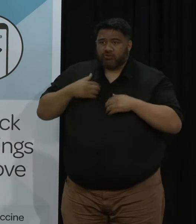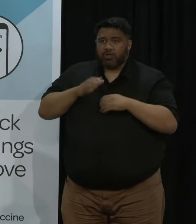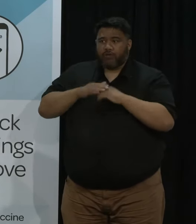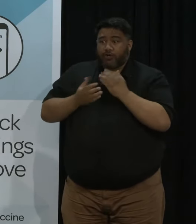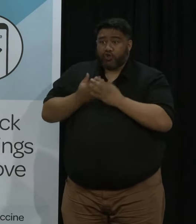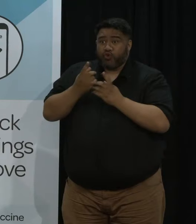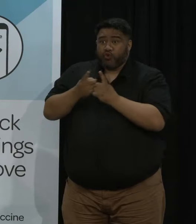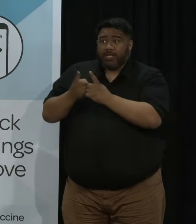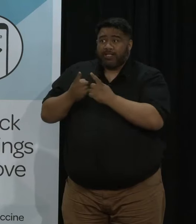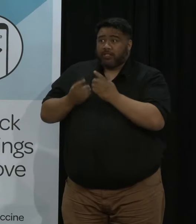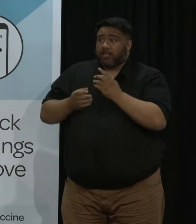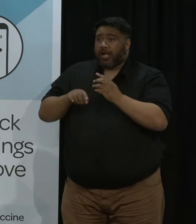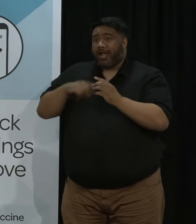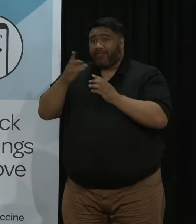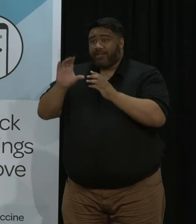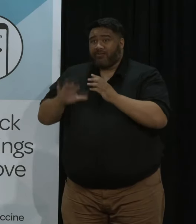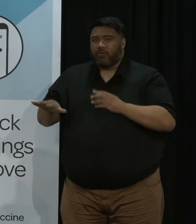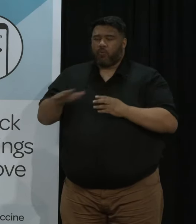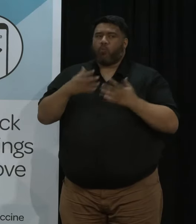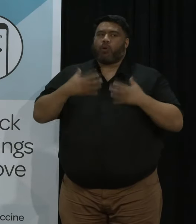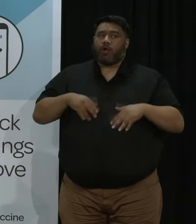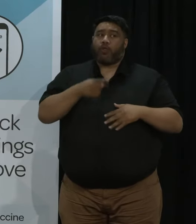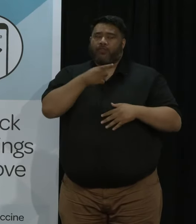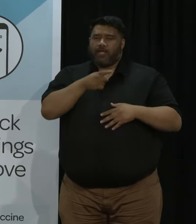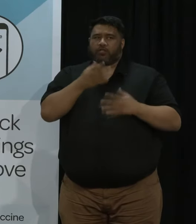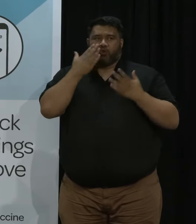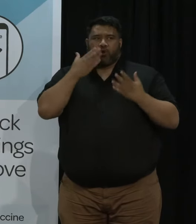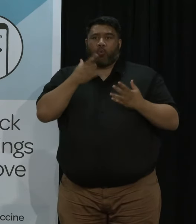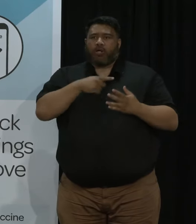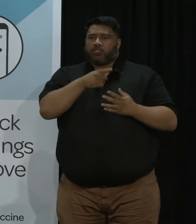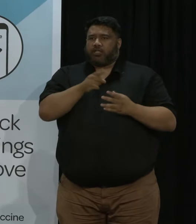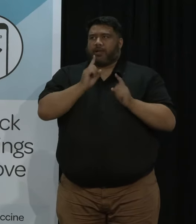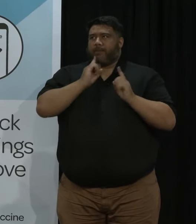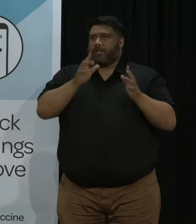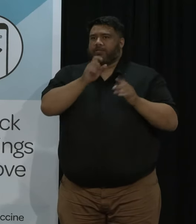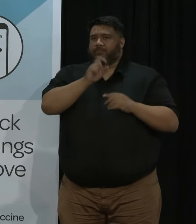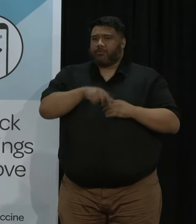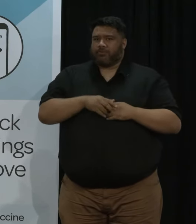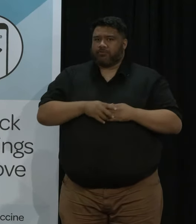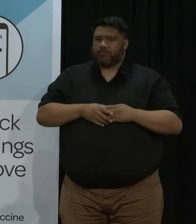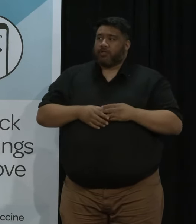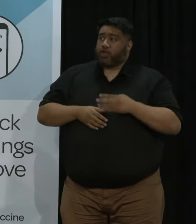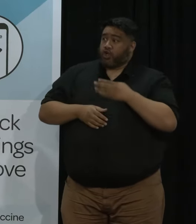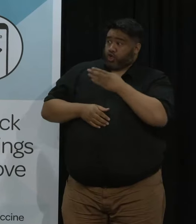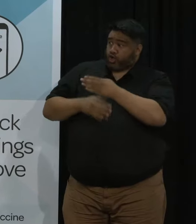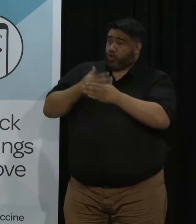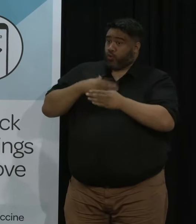things I think speaks to why she was such an exceptional person. Do you aspire to her longevity?